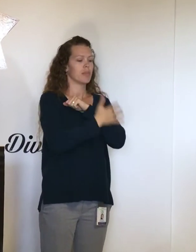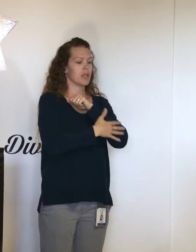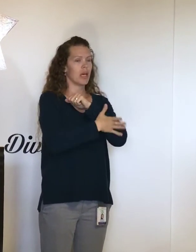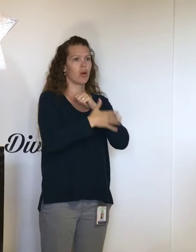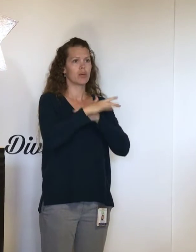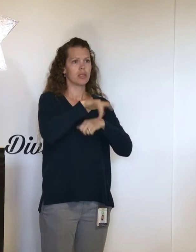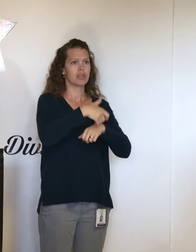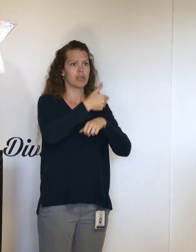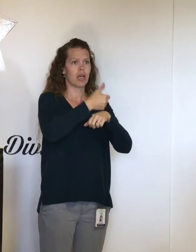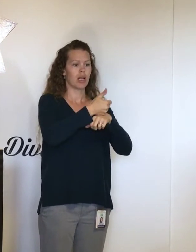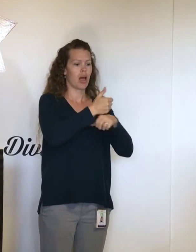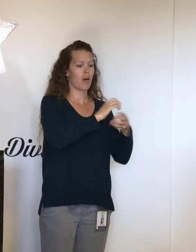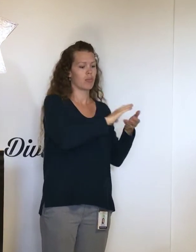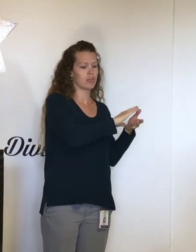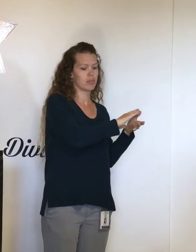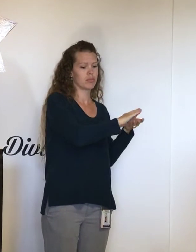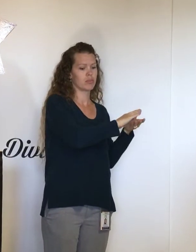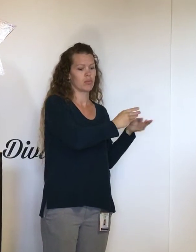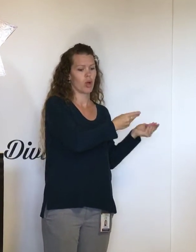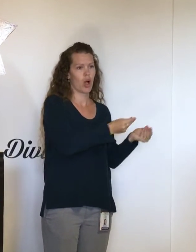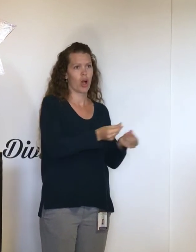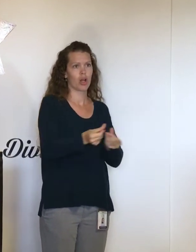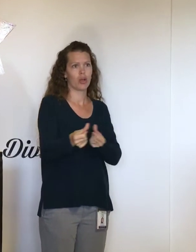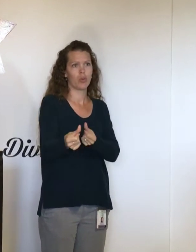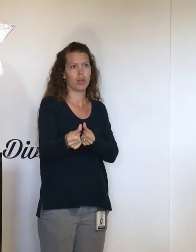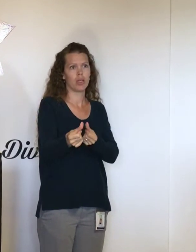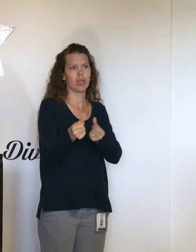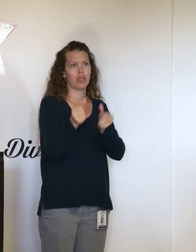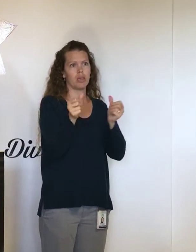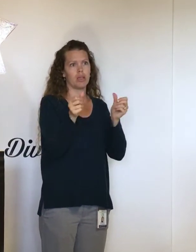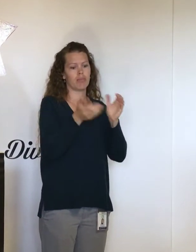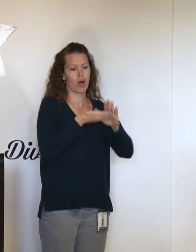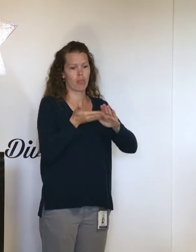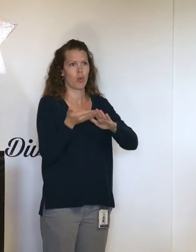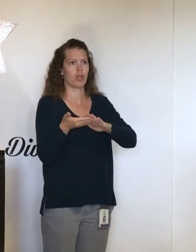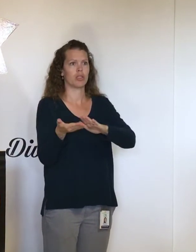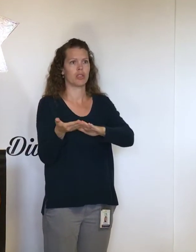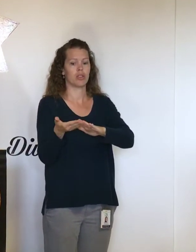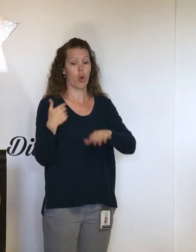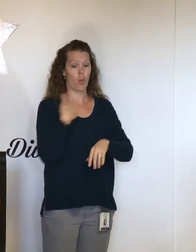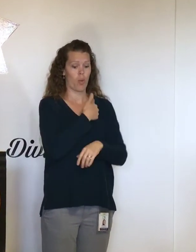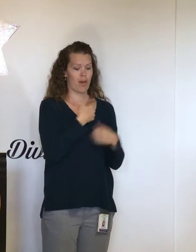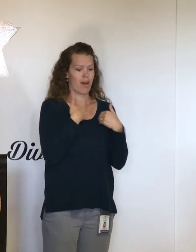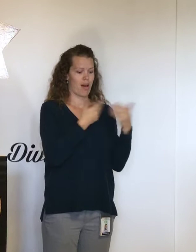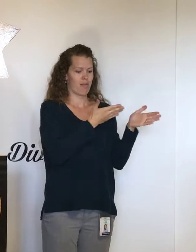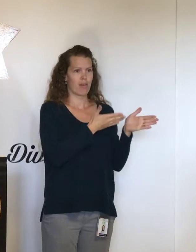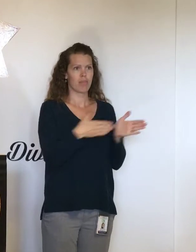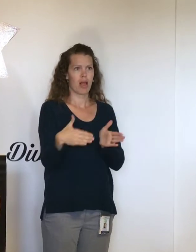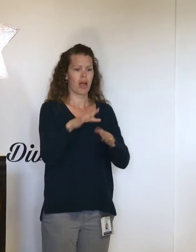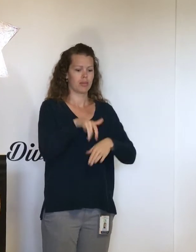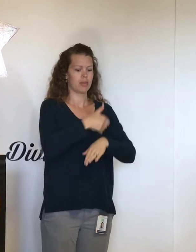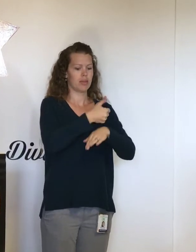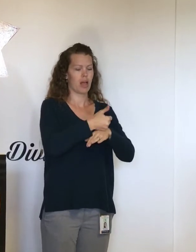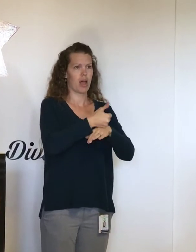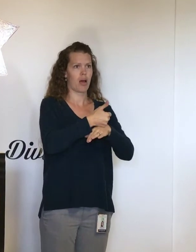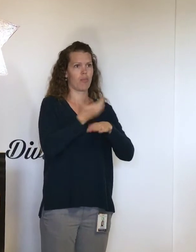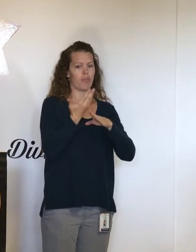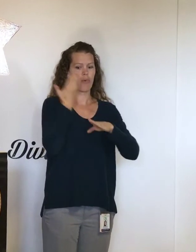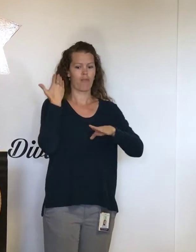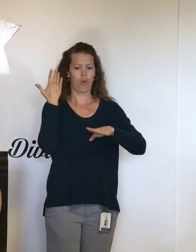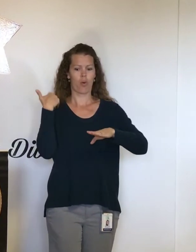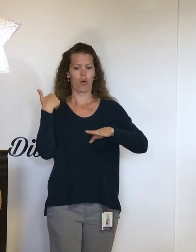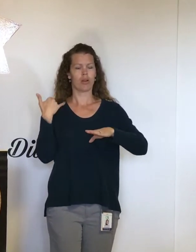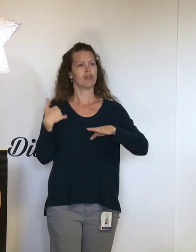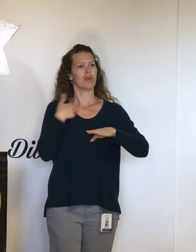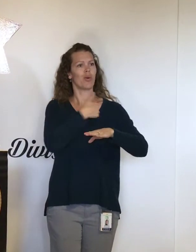and continuity of operations planning. And so, the county of Humboldt has these plans and is now relying on these plans to help us